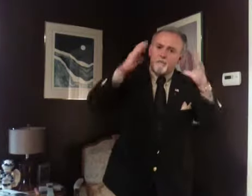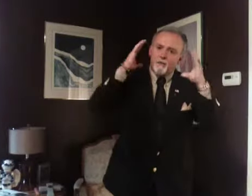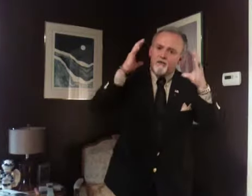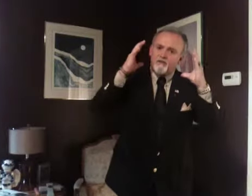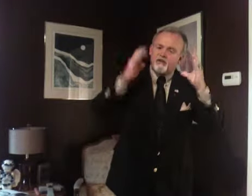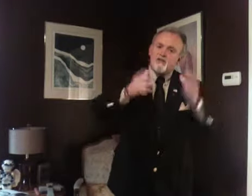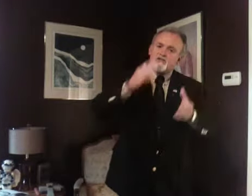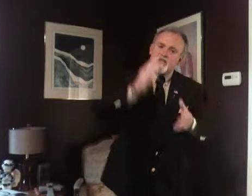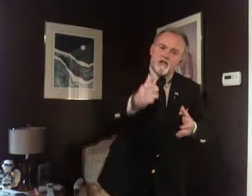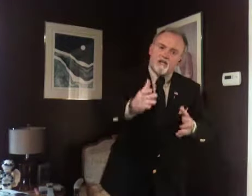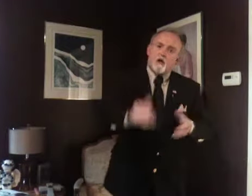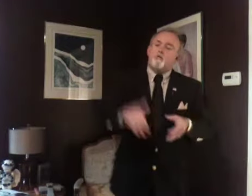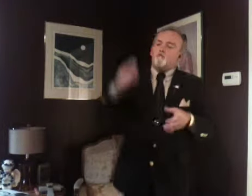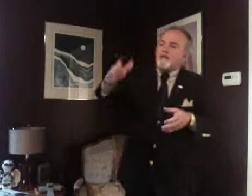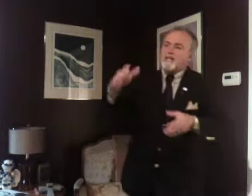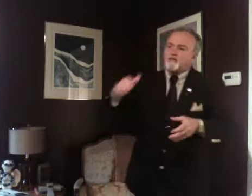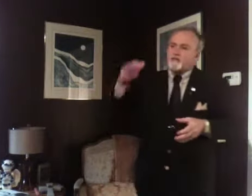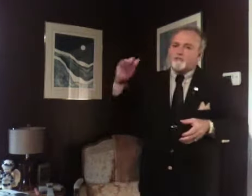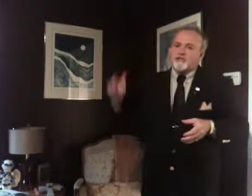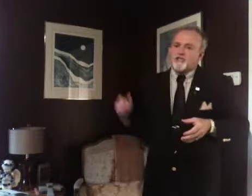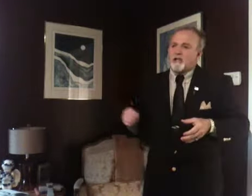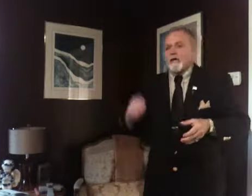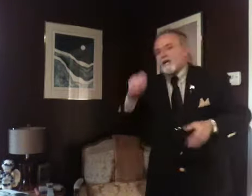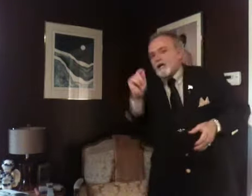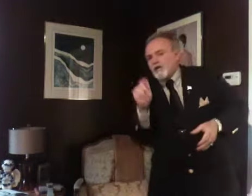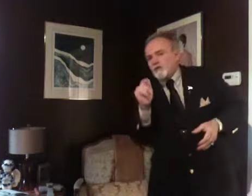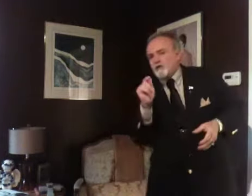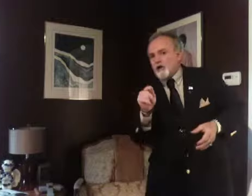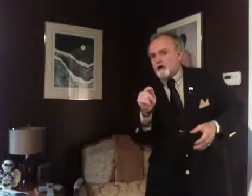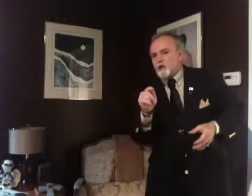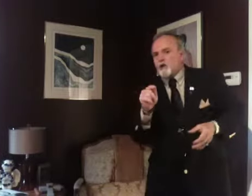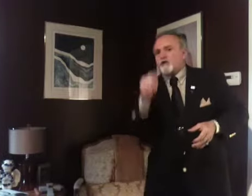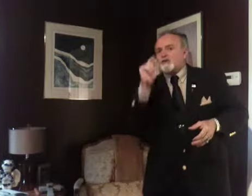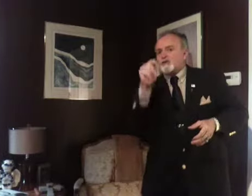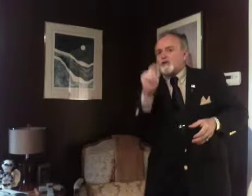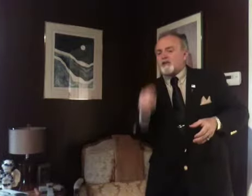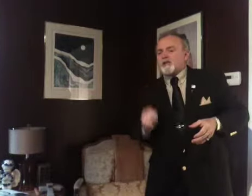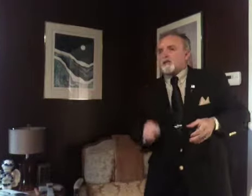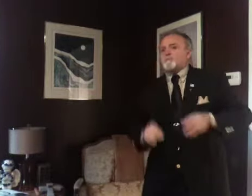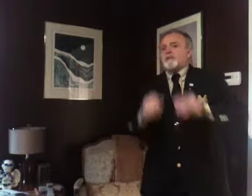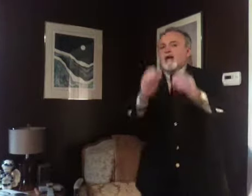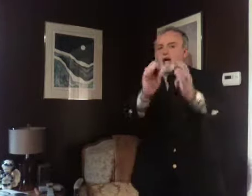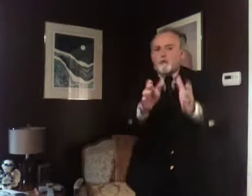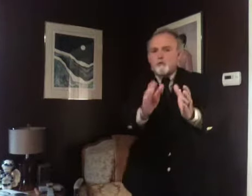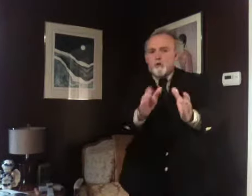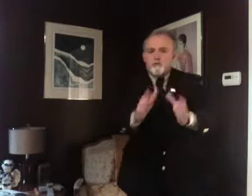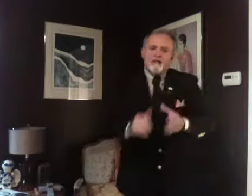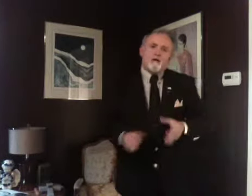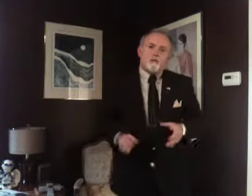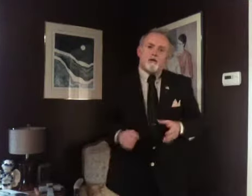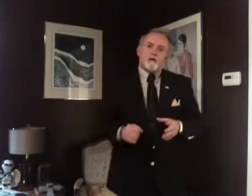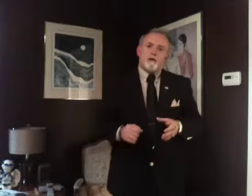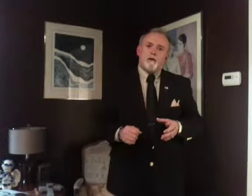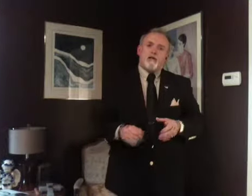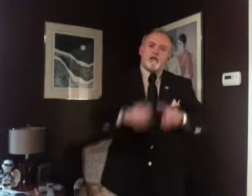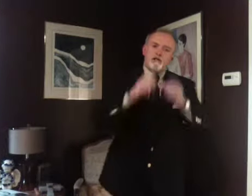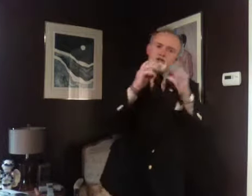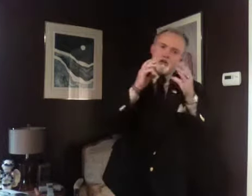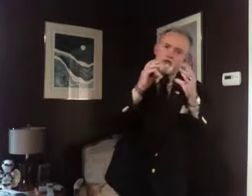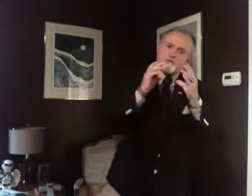Come up with a vision. Set a goal. Make it your mission. And then when you go to work, you start thinking, I want more money at work. Then you start